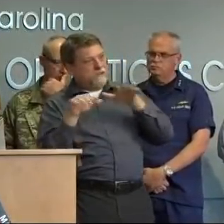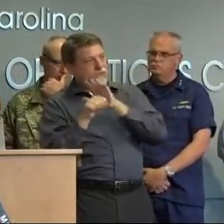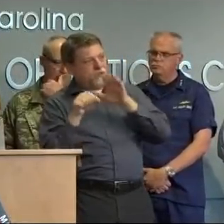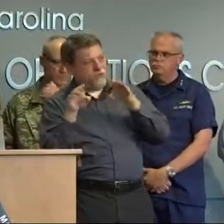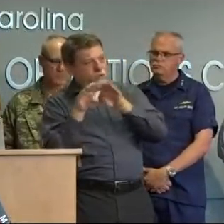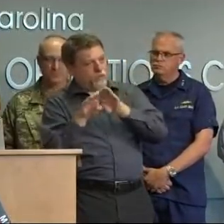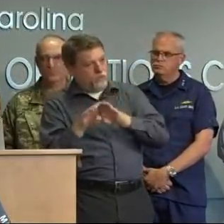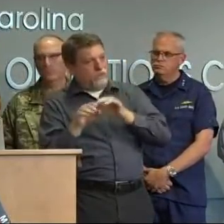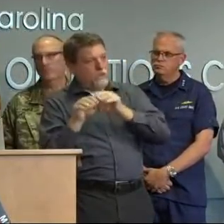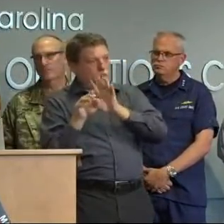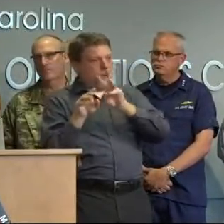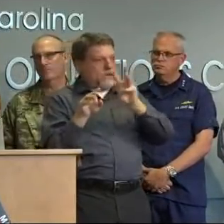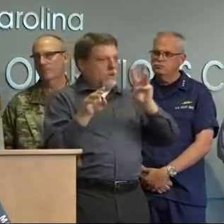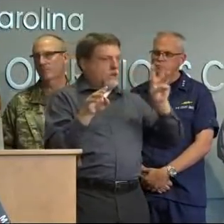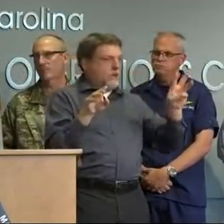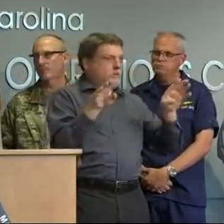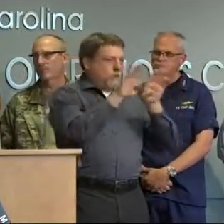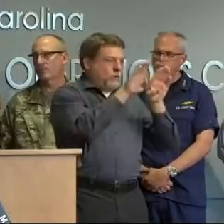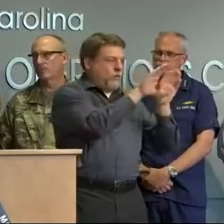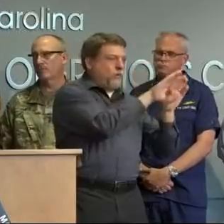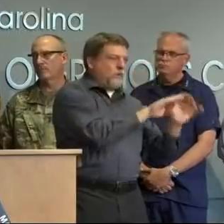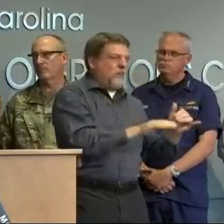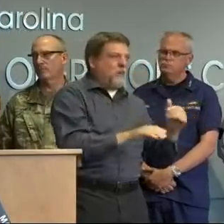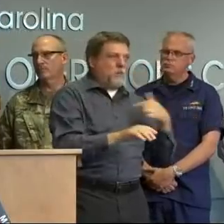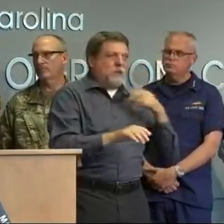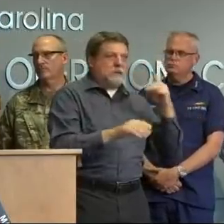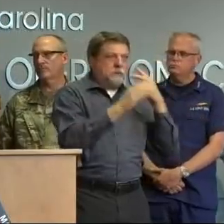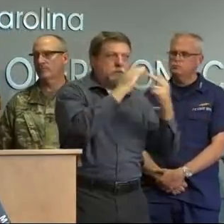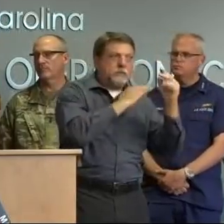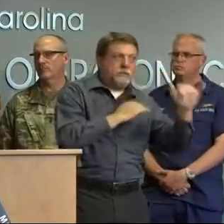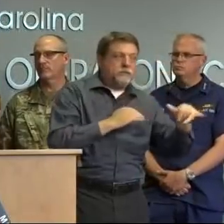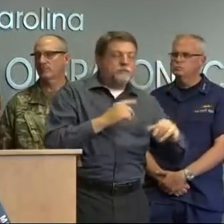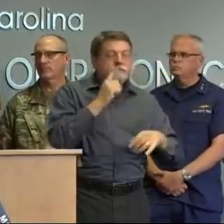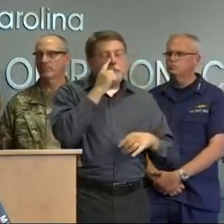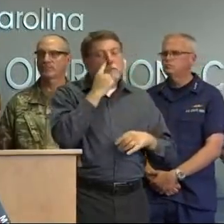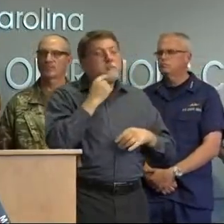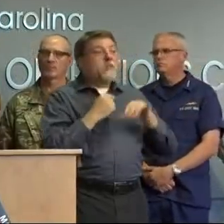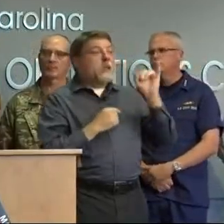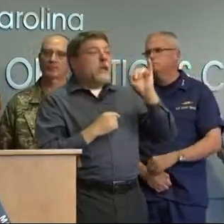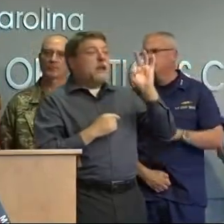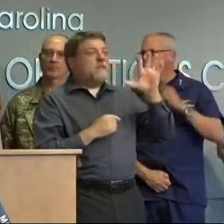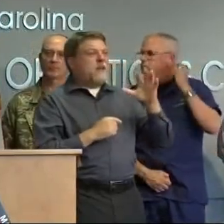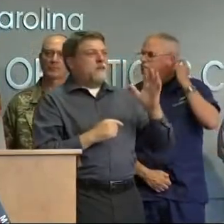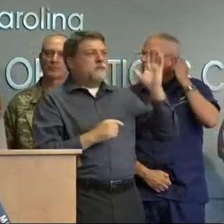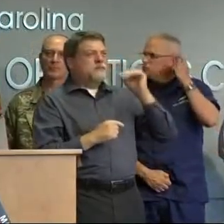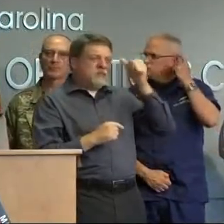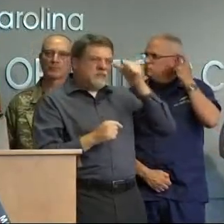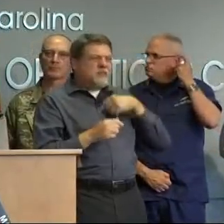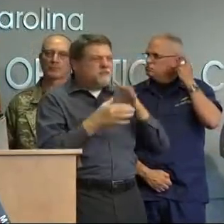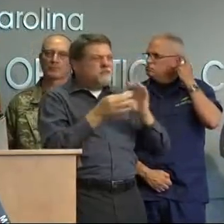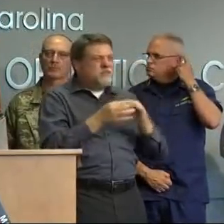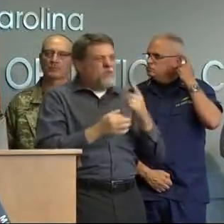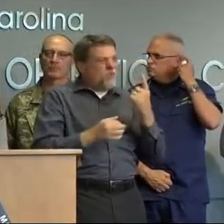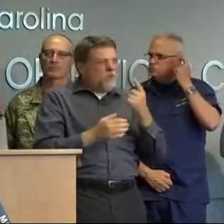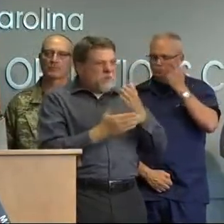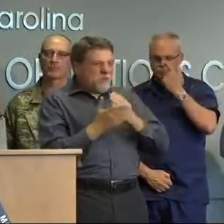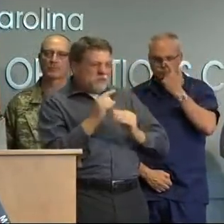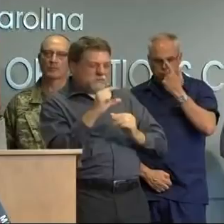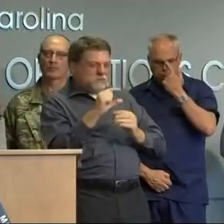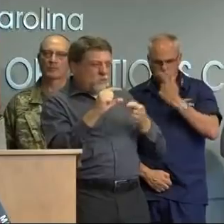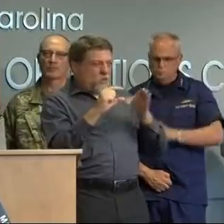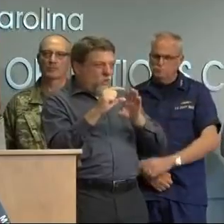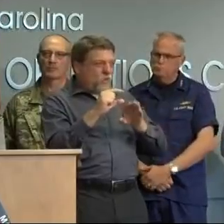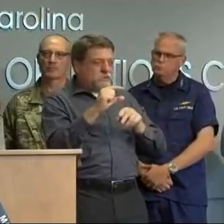meteorologist uh overnight we had two more sections of i-95 close uh one in lumberton which we